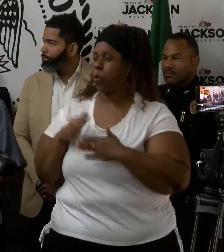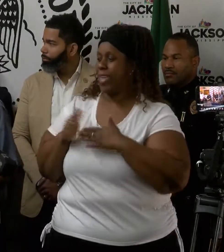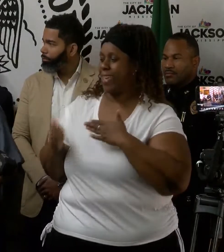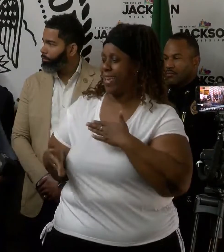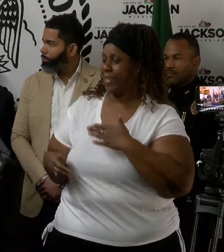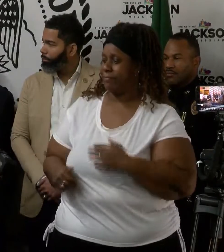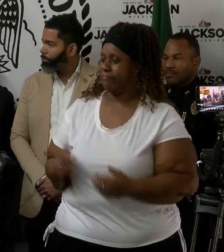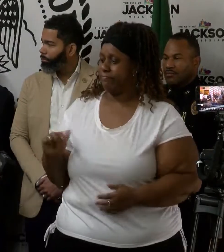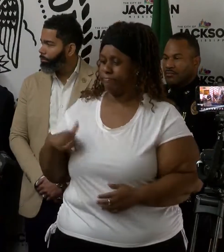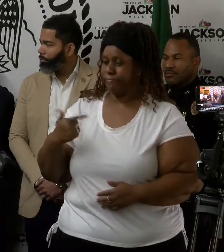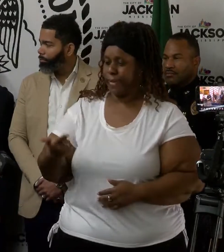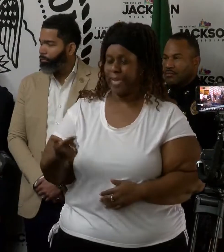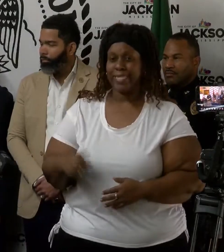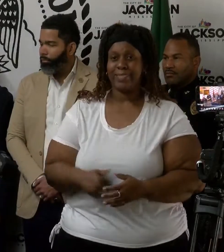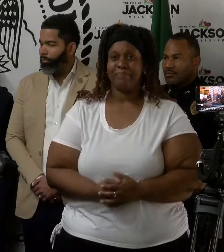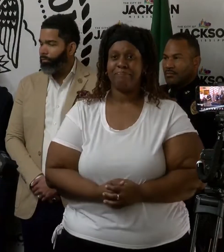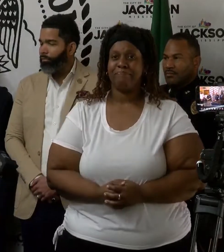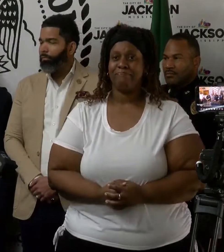Marty.